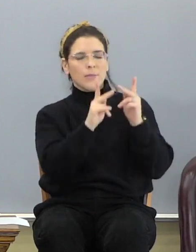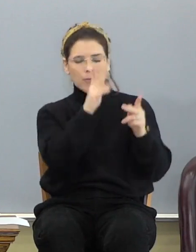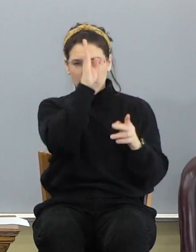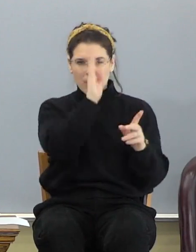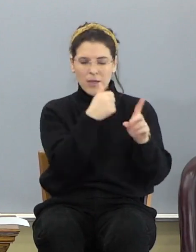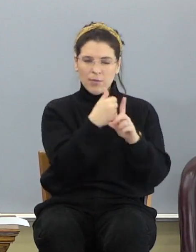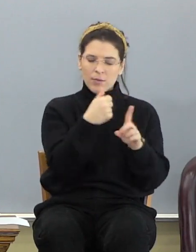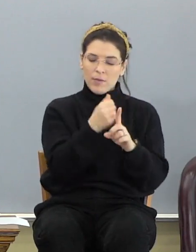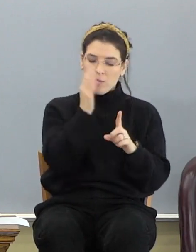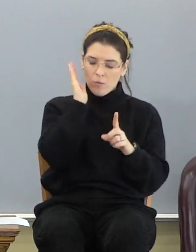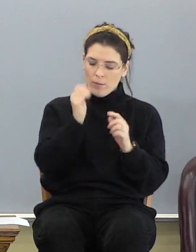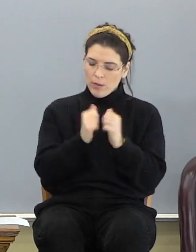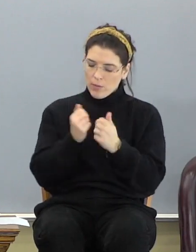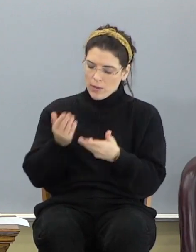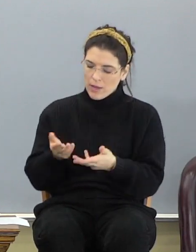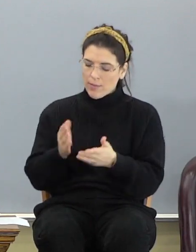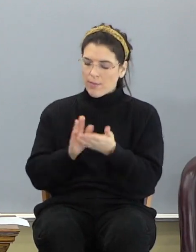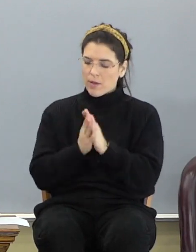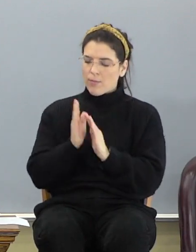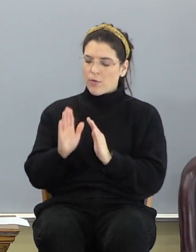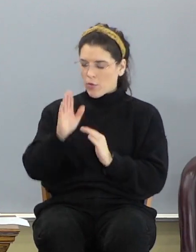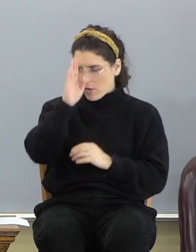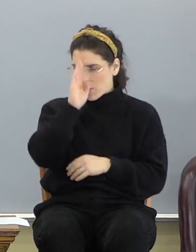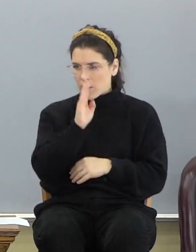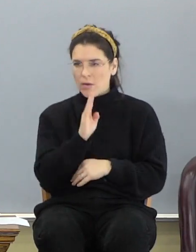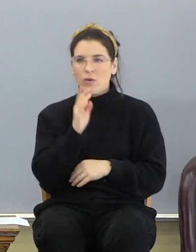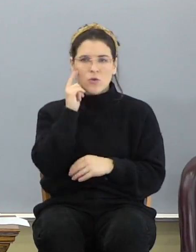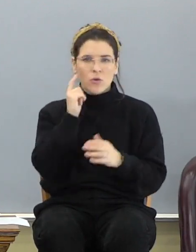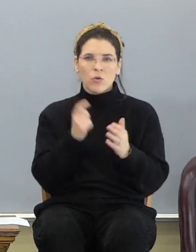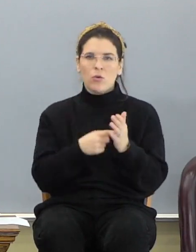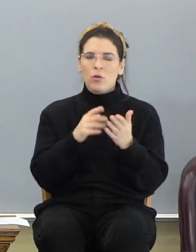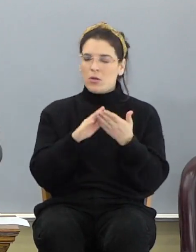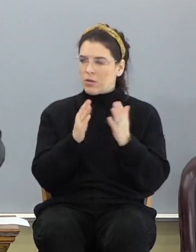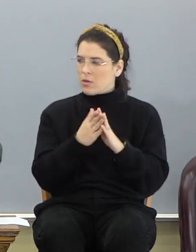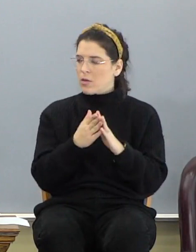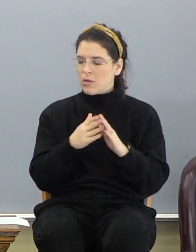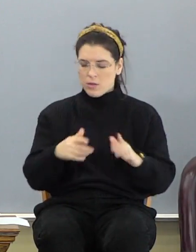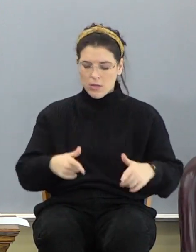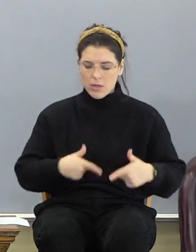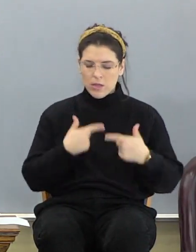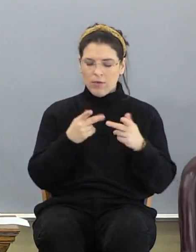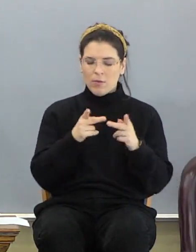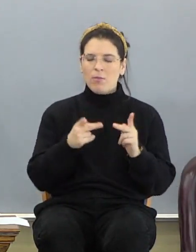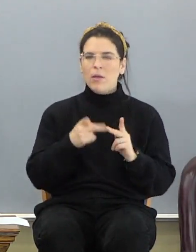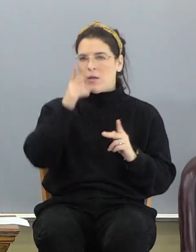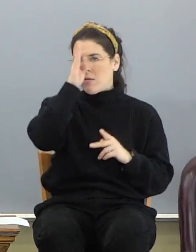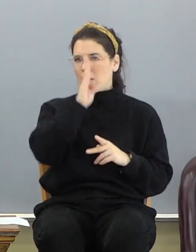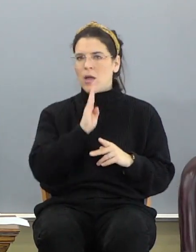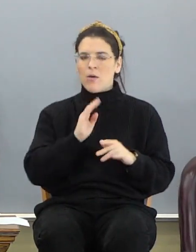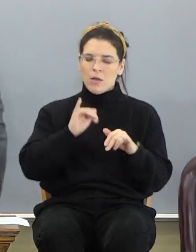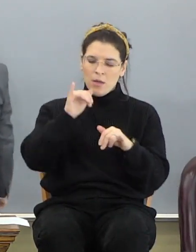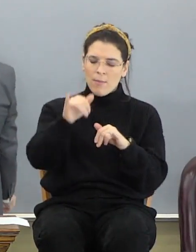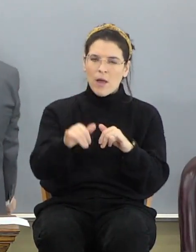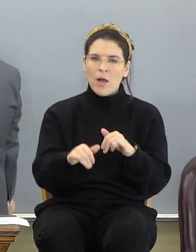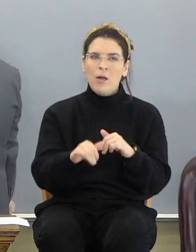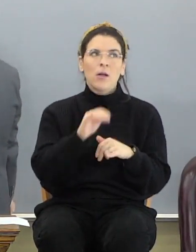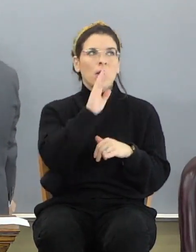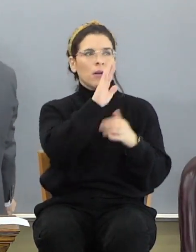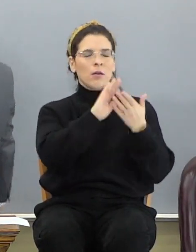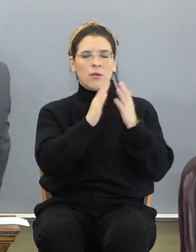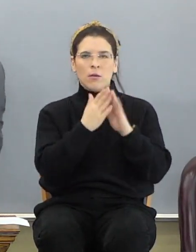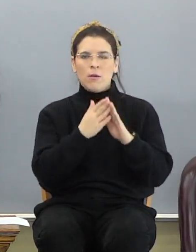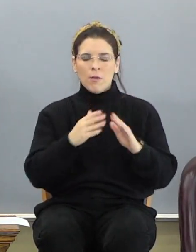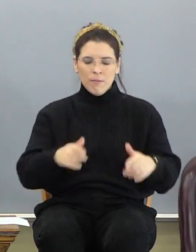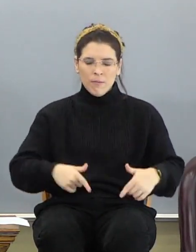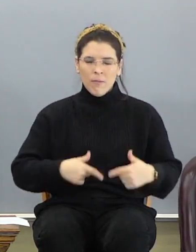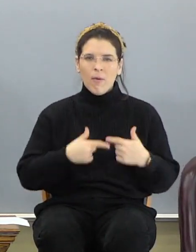shall be with them and be their God. Notice the city, the dwelling place of God where He abides, His city where